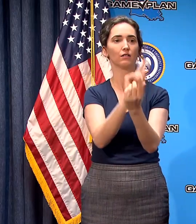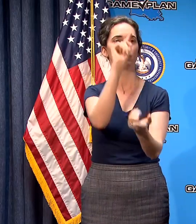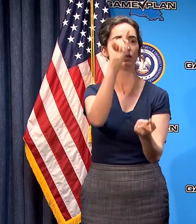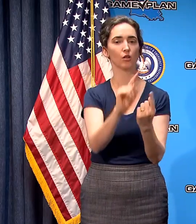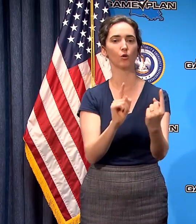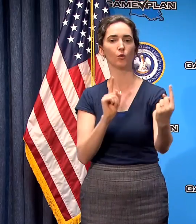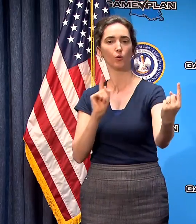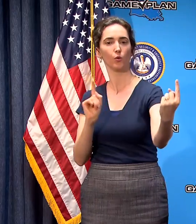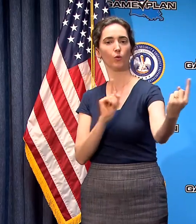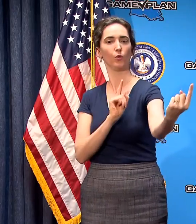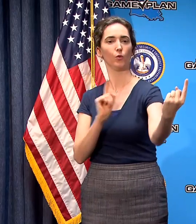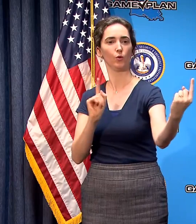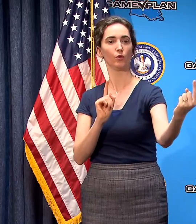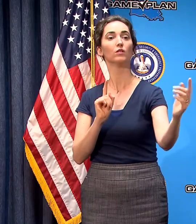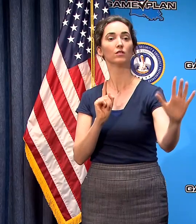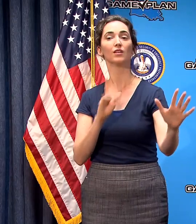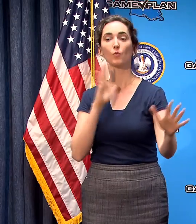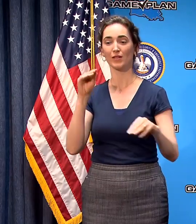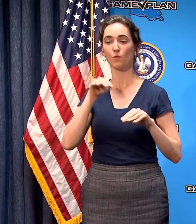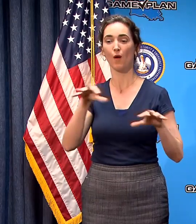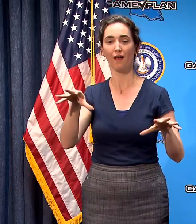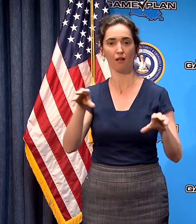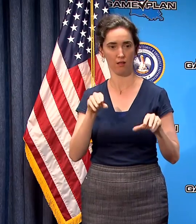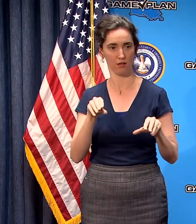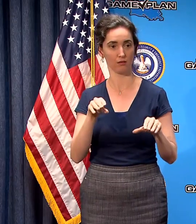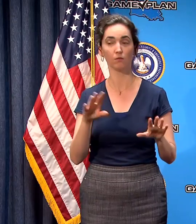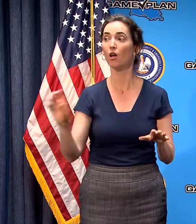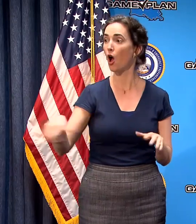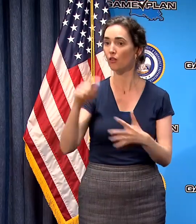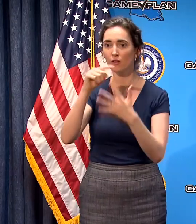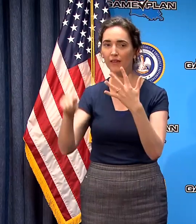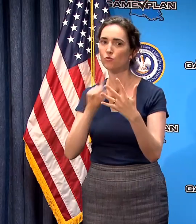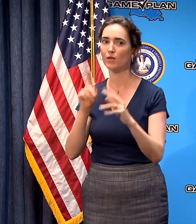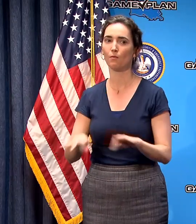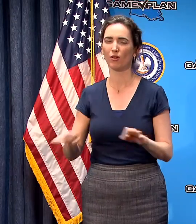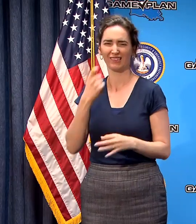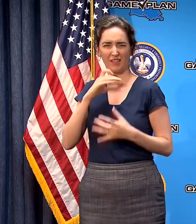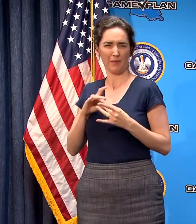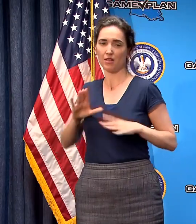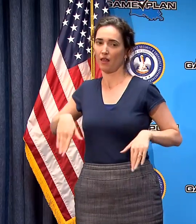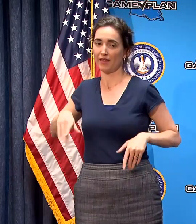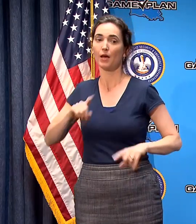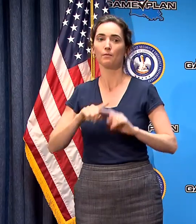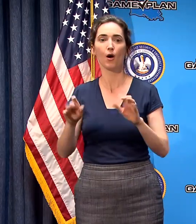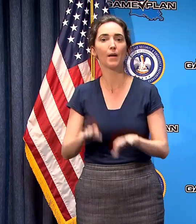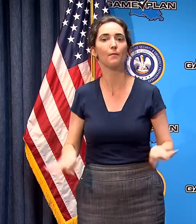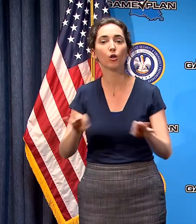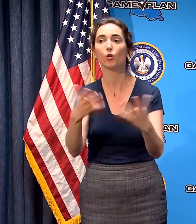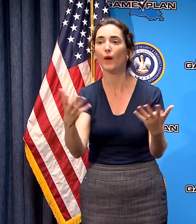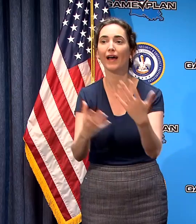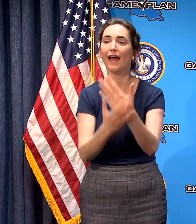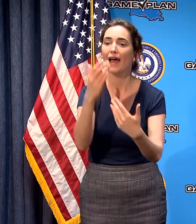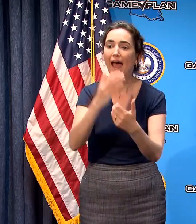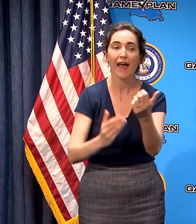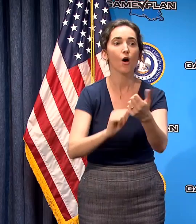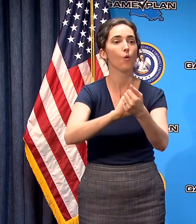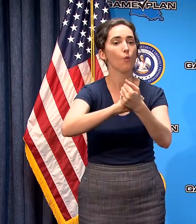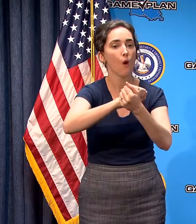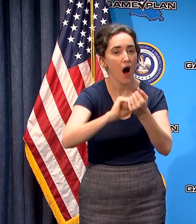things and I didn't mention all these today but they still remain really really important you know wash your hands for